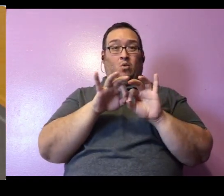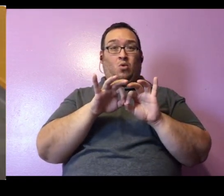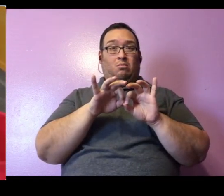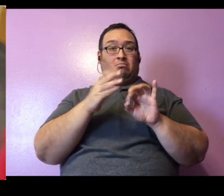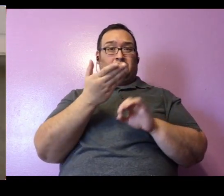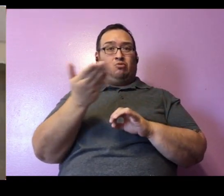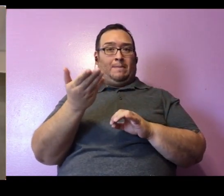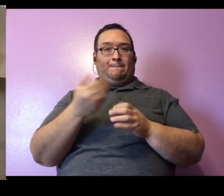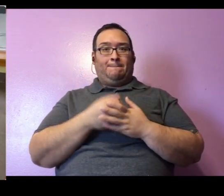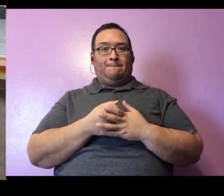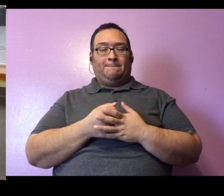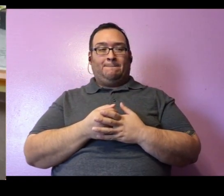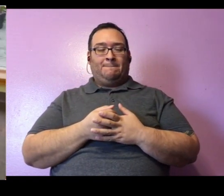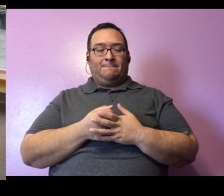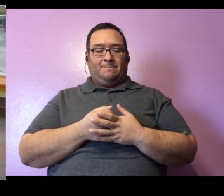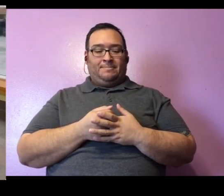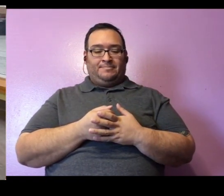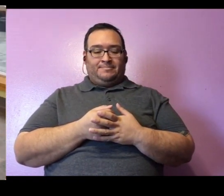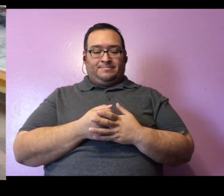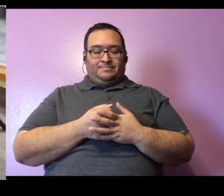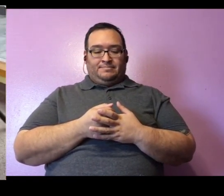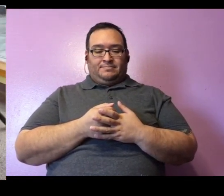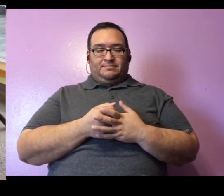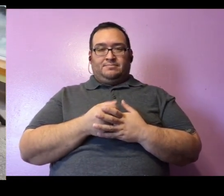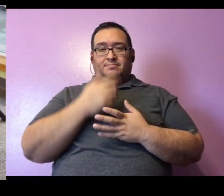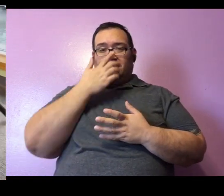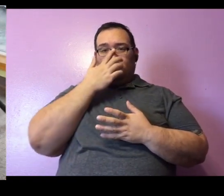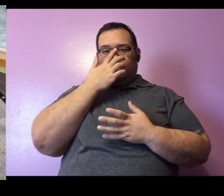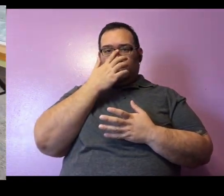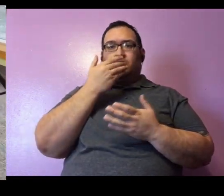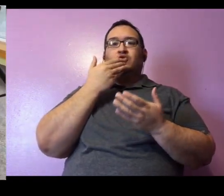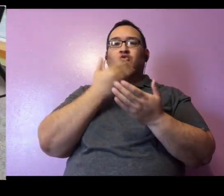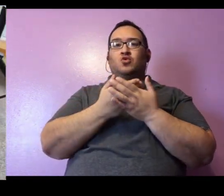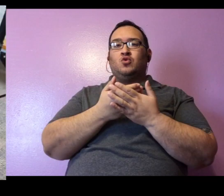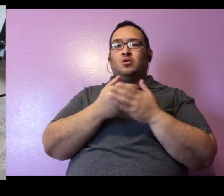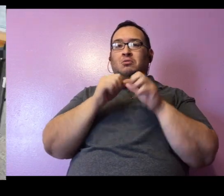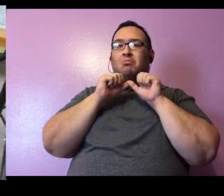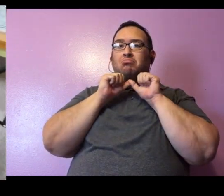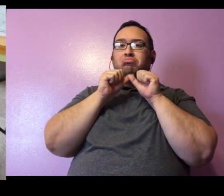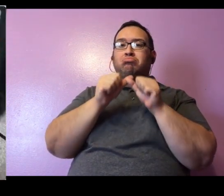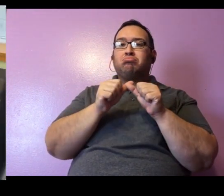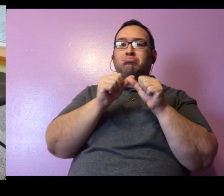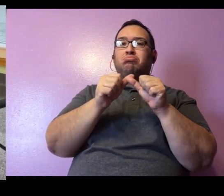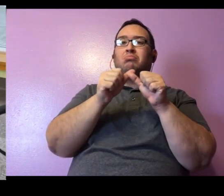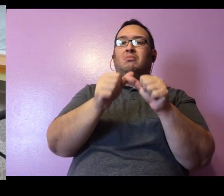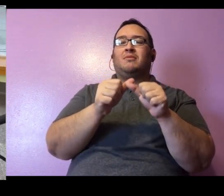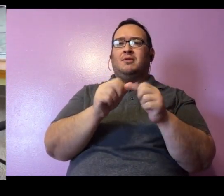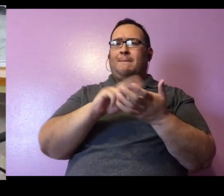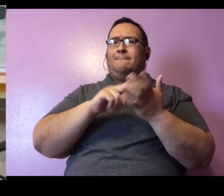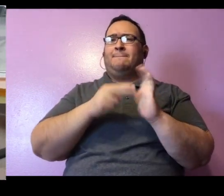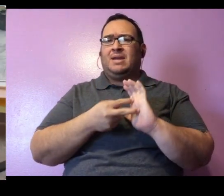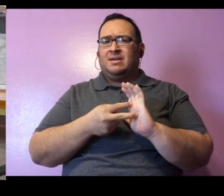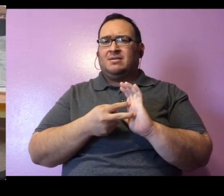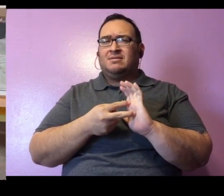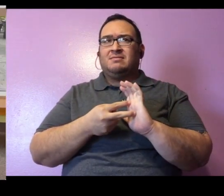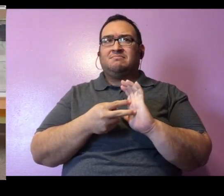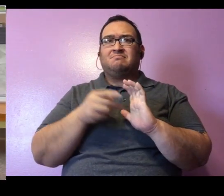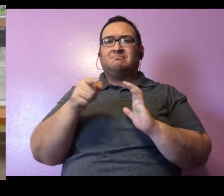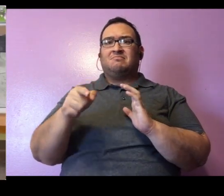Bearcats is good consistency, which means that she has to expect the same things